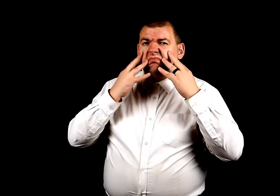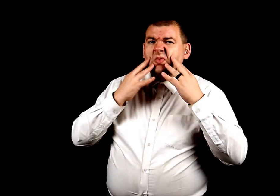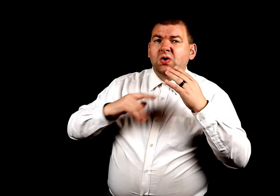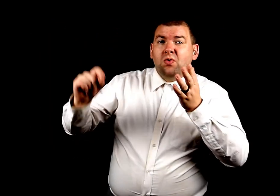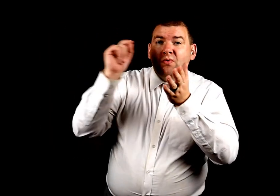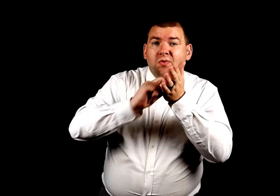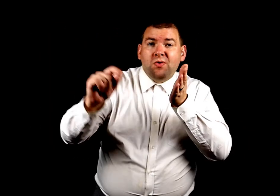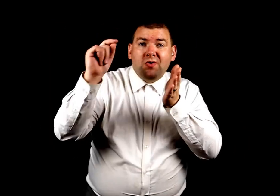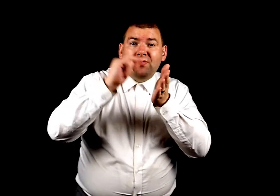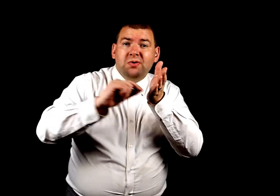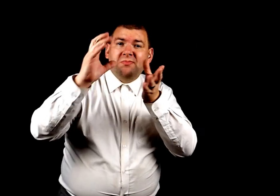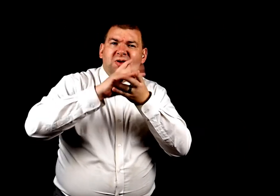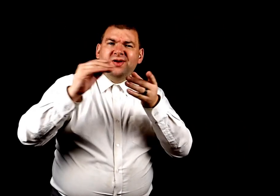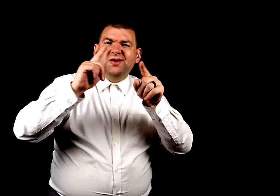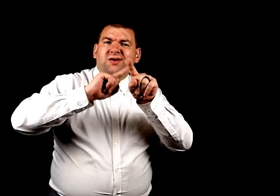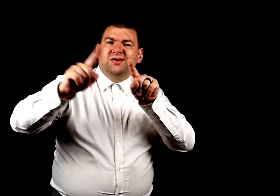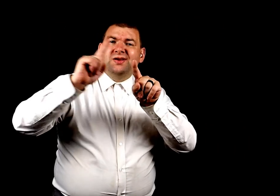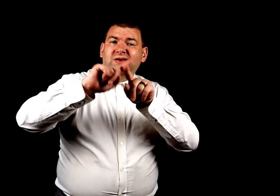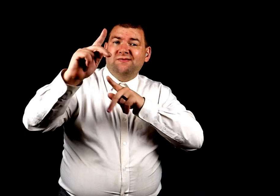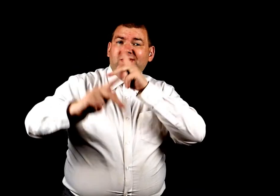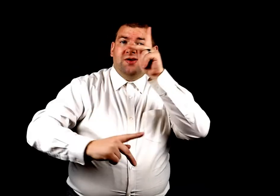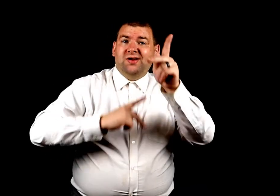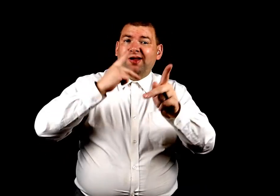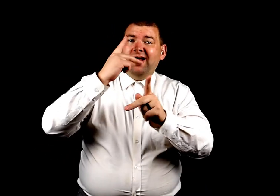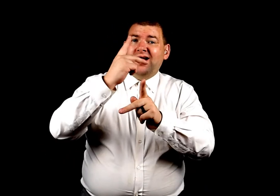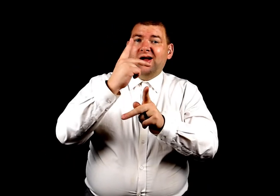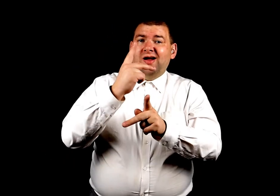wrote a message of a different kind